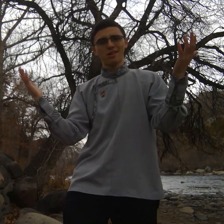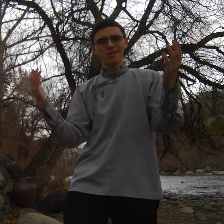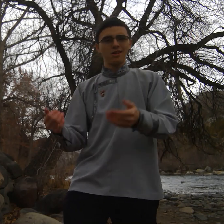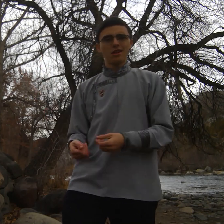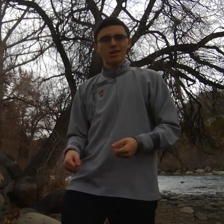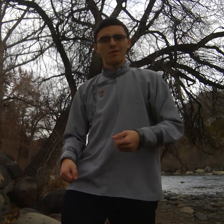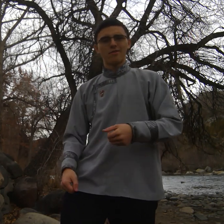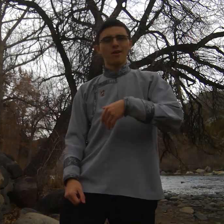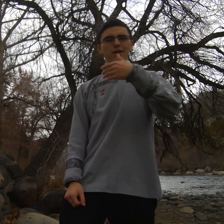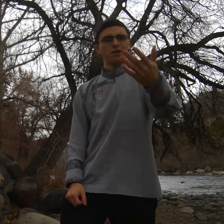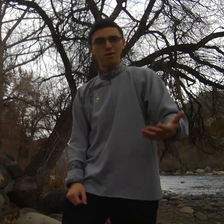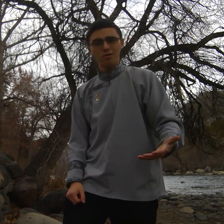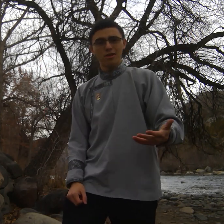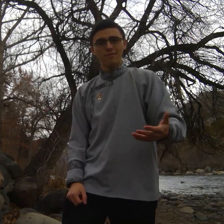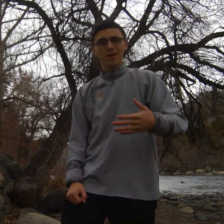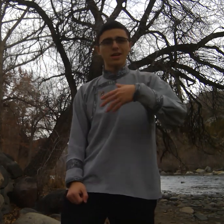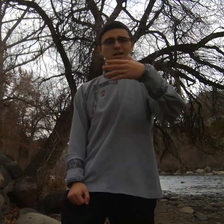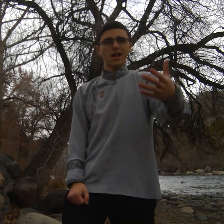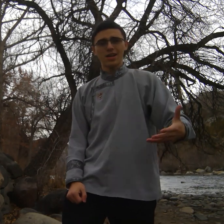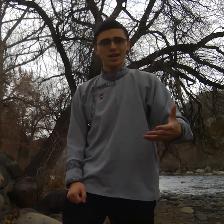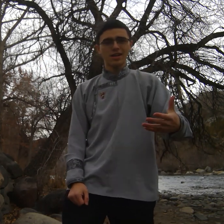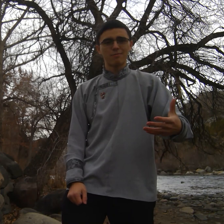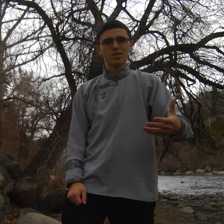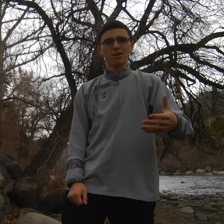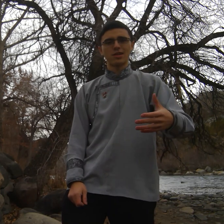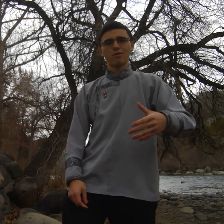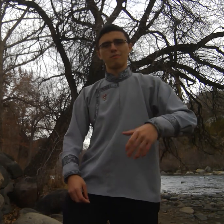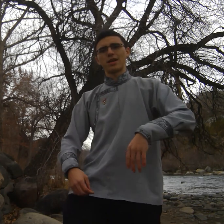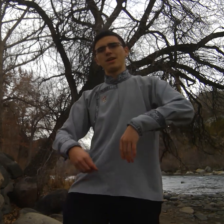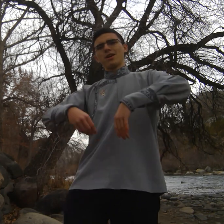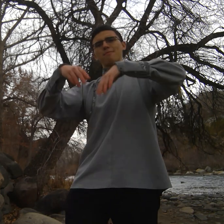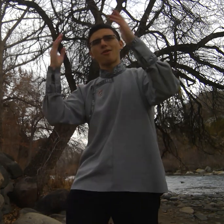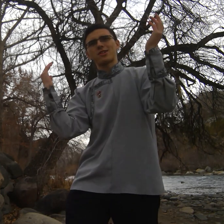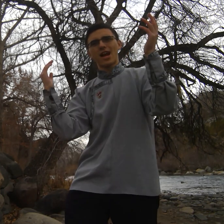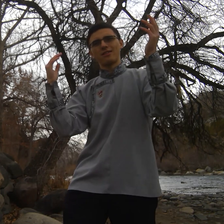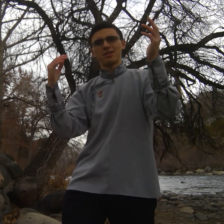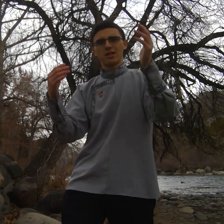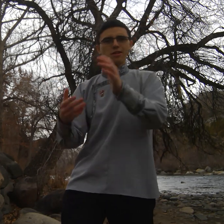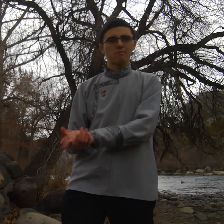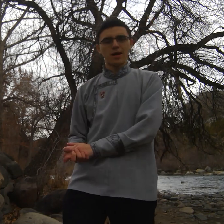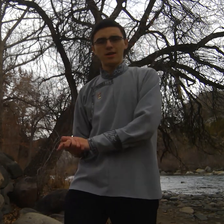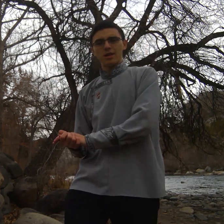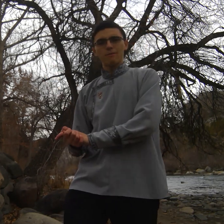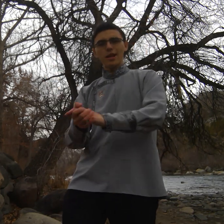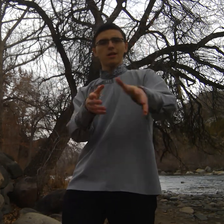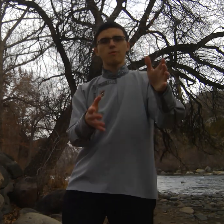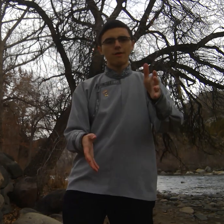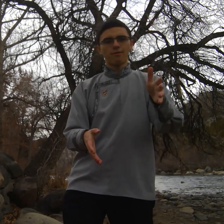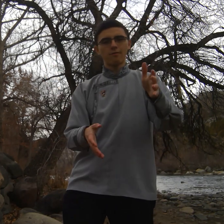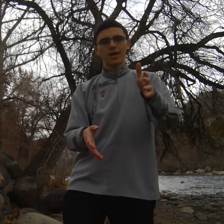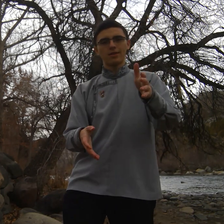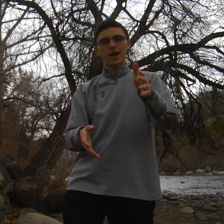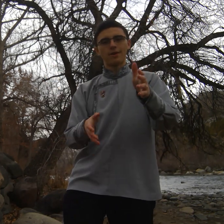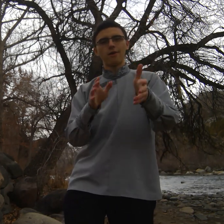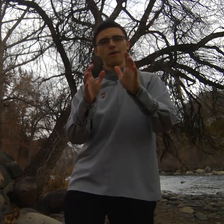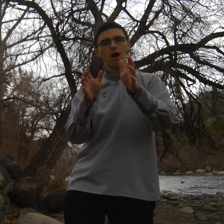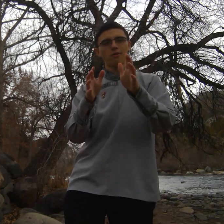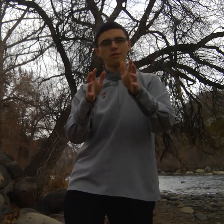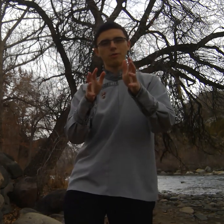so it's very new and very exciting and I'm sure there will be more challenges but the biggest one for me that I've always been